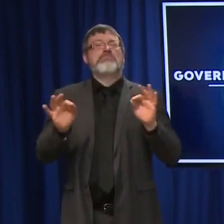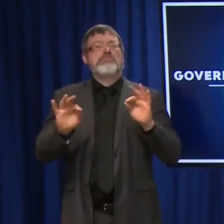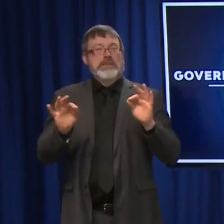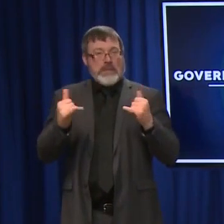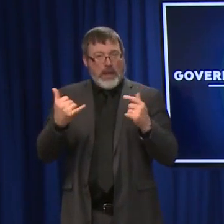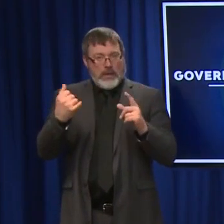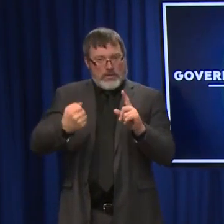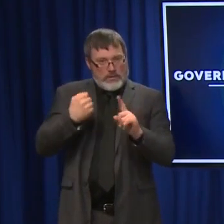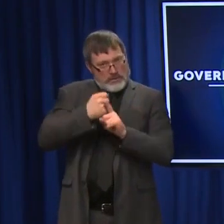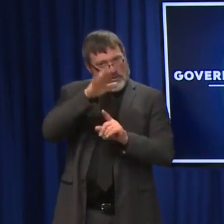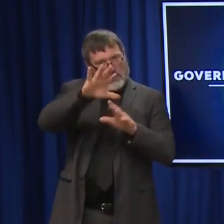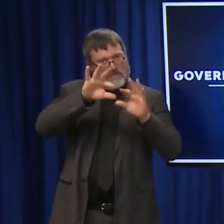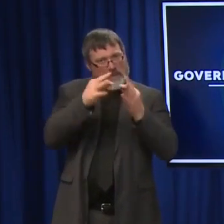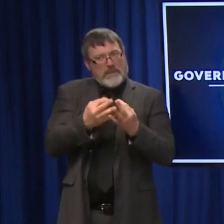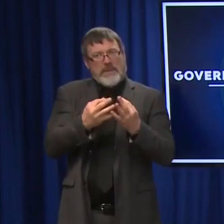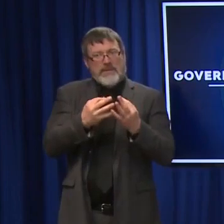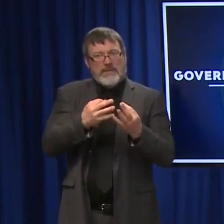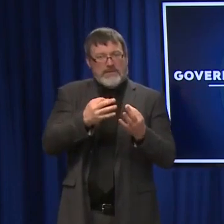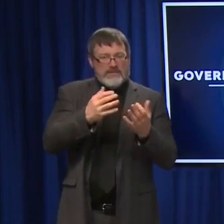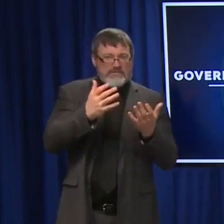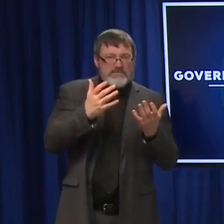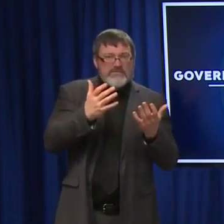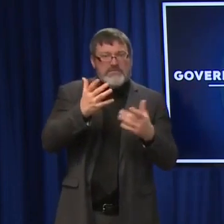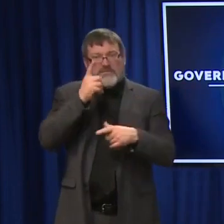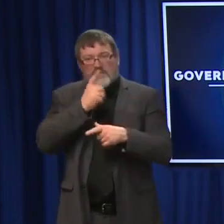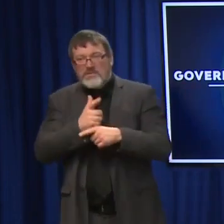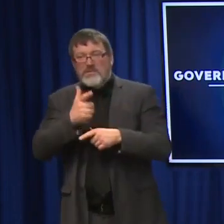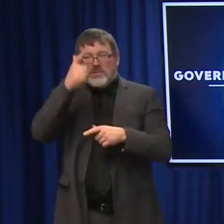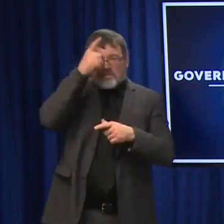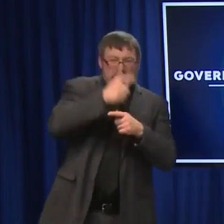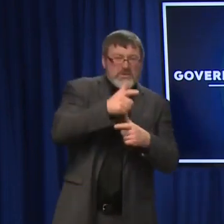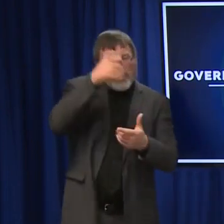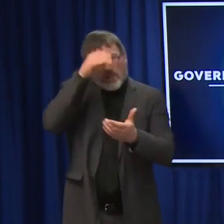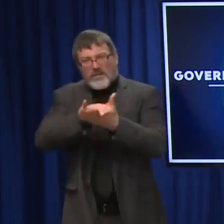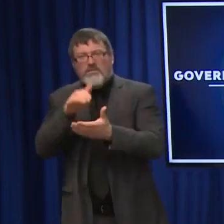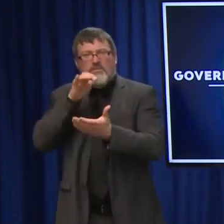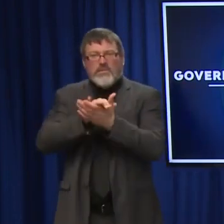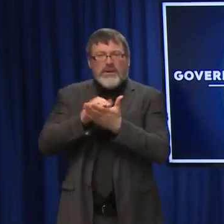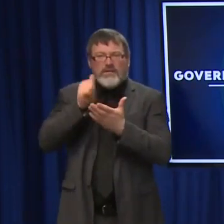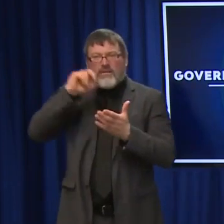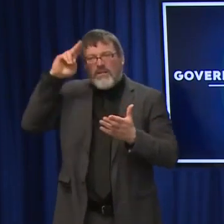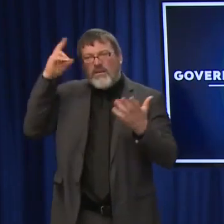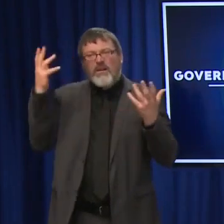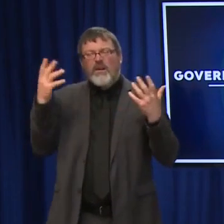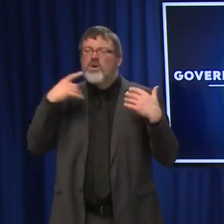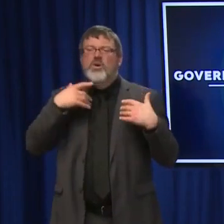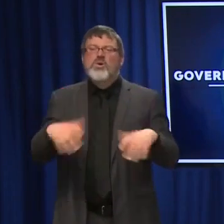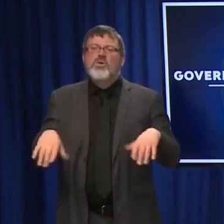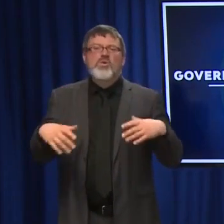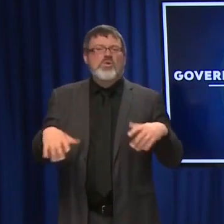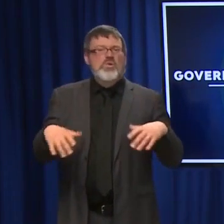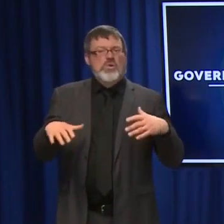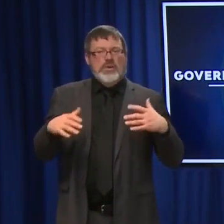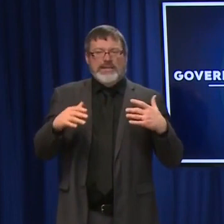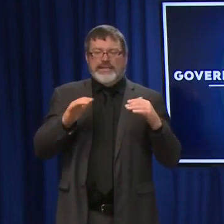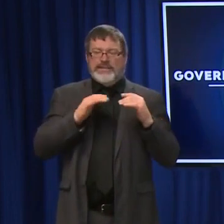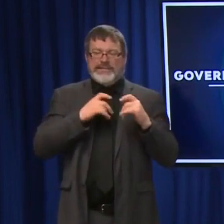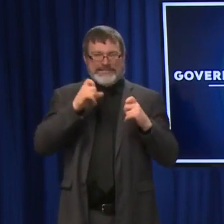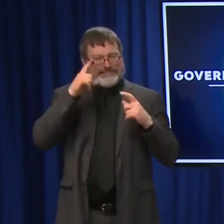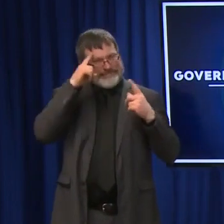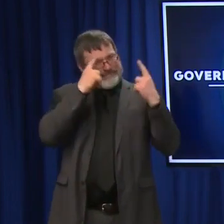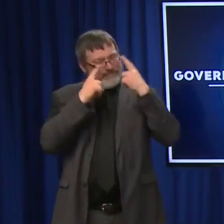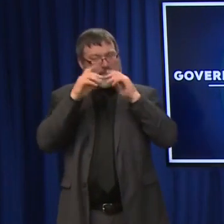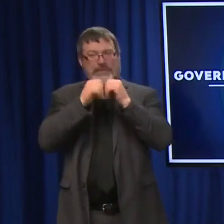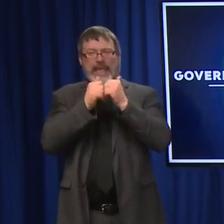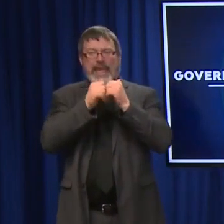do to get people to realize how important the vaccine and the booster is. That's the way out of this, of course, you know, we have a strong economy right now. We have a lot